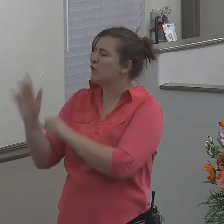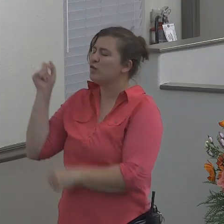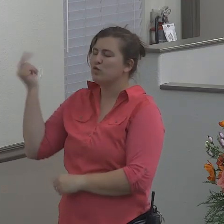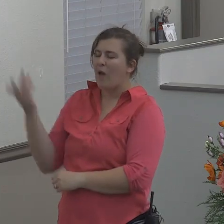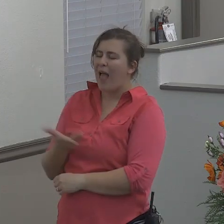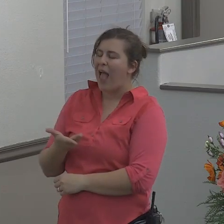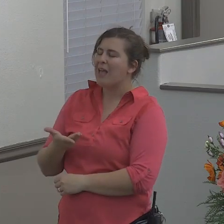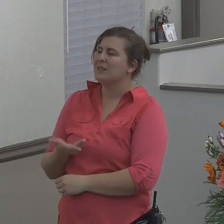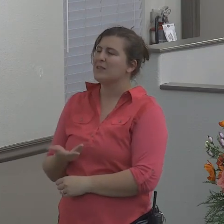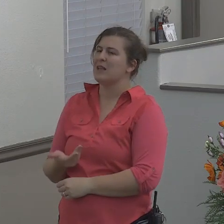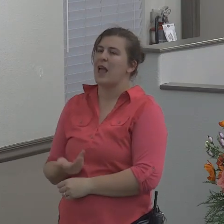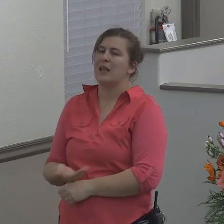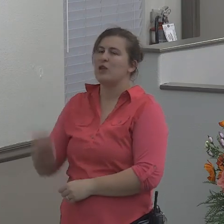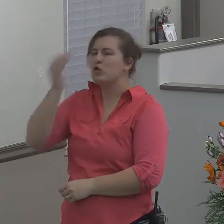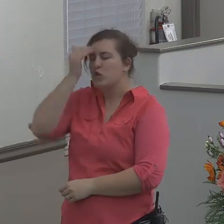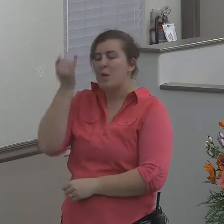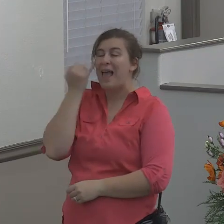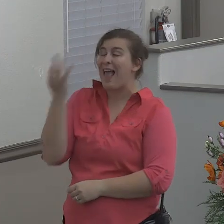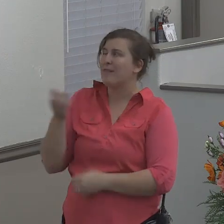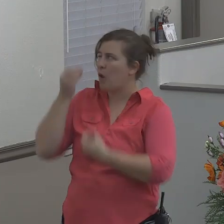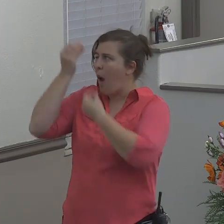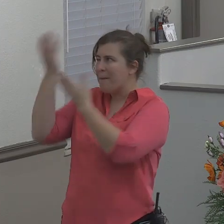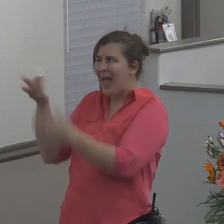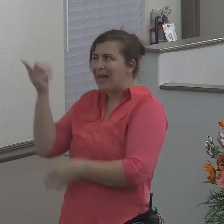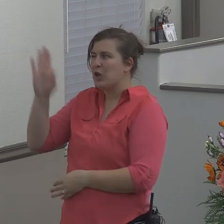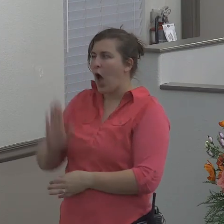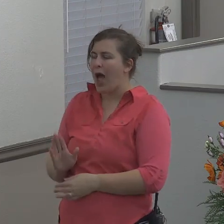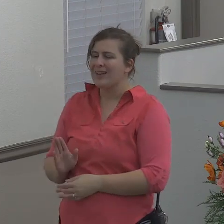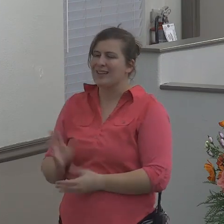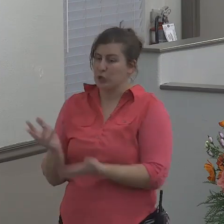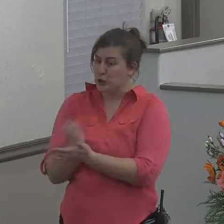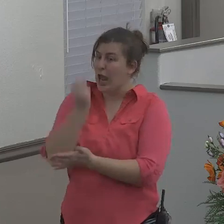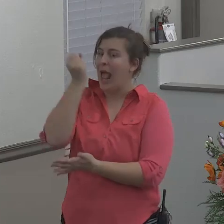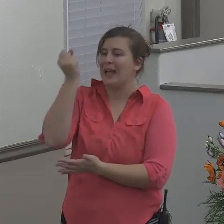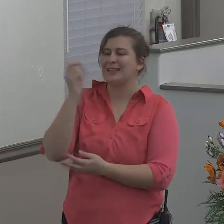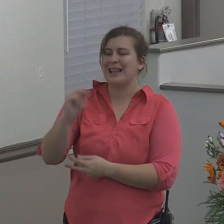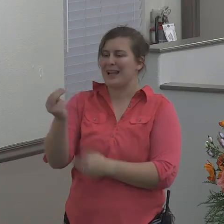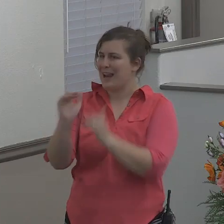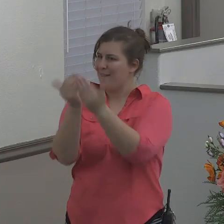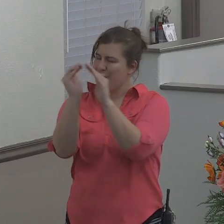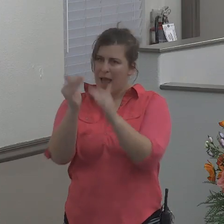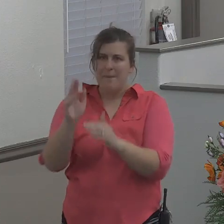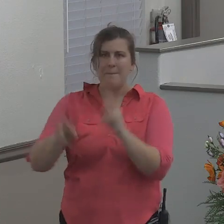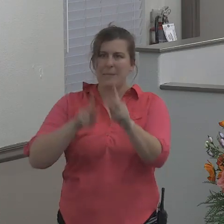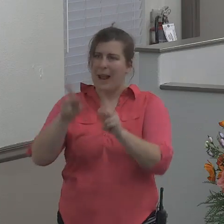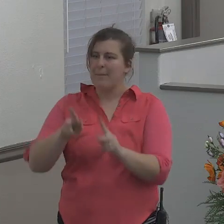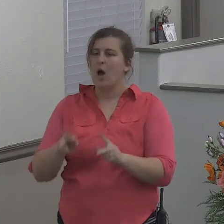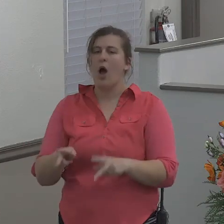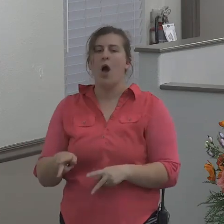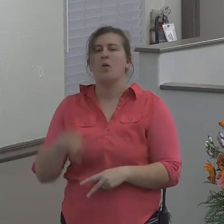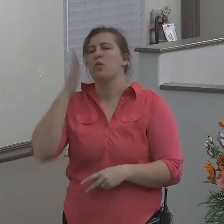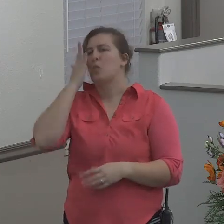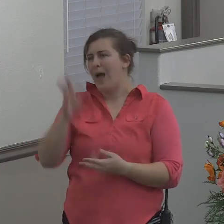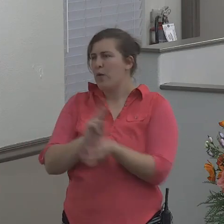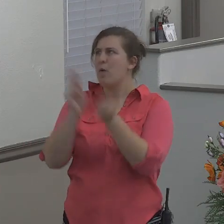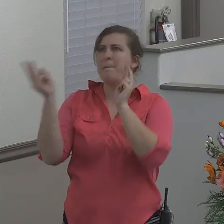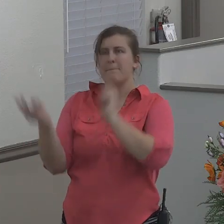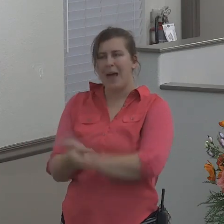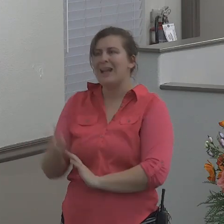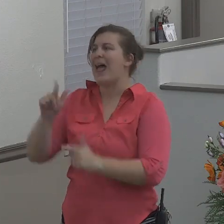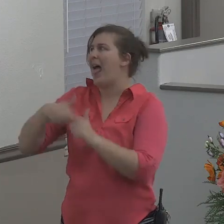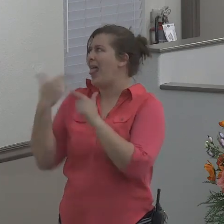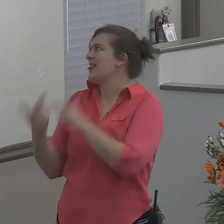he knew if he did what God told him to do that there was a chance the Ninevites would repent and God would